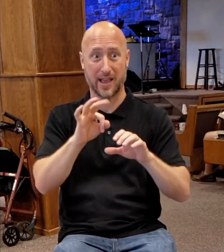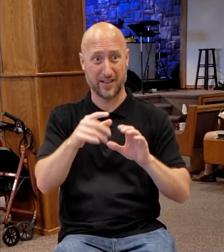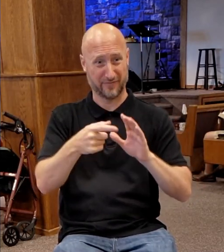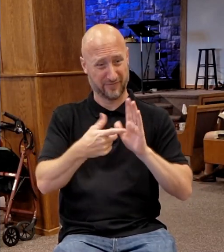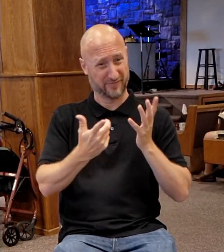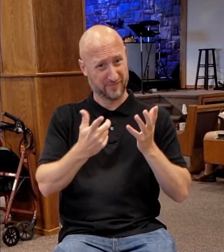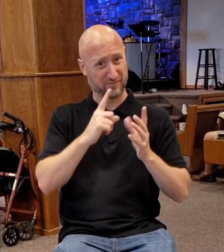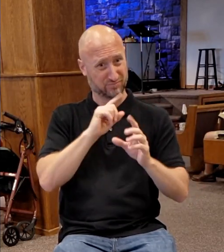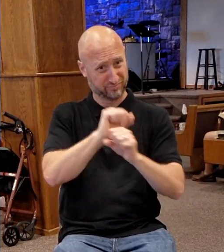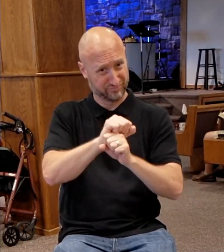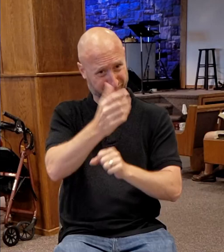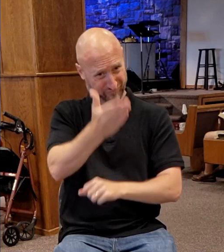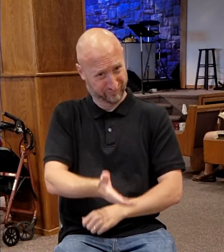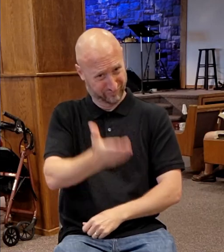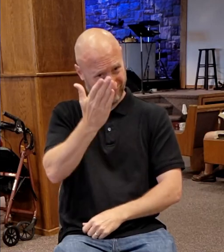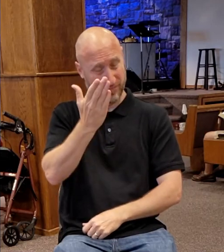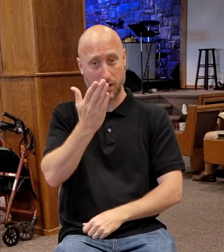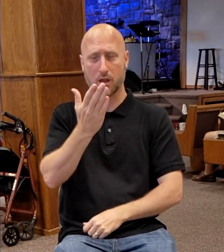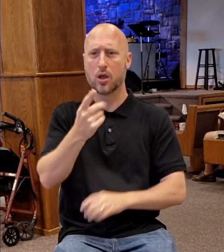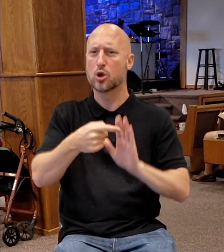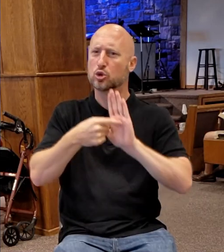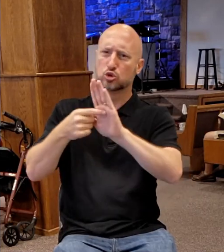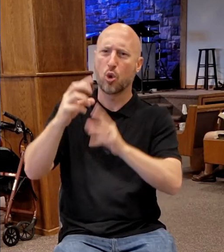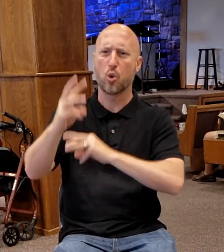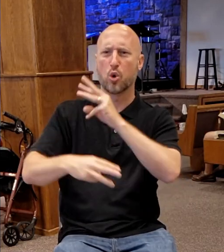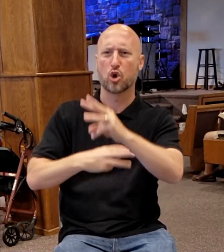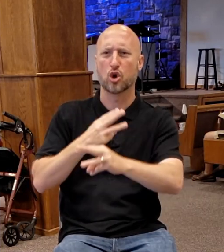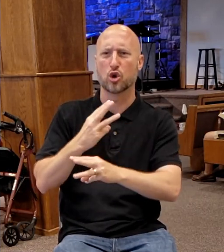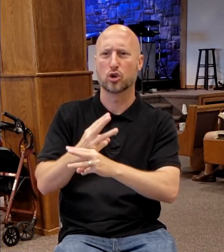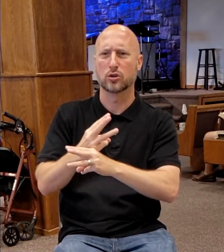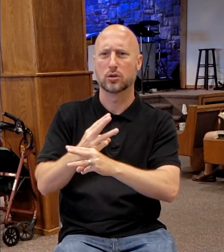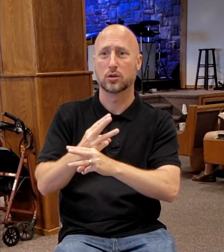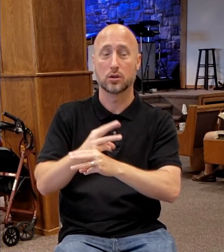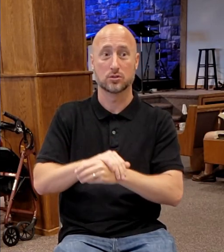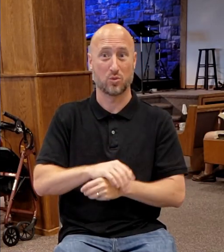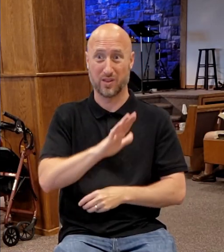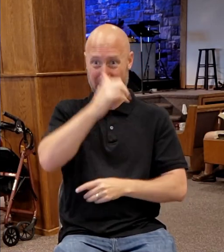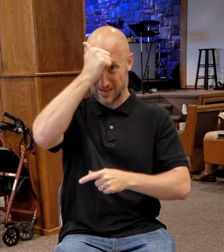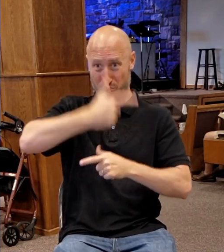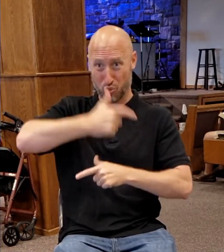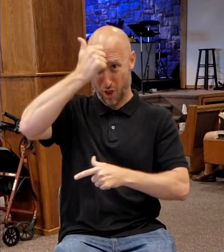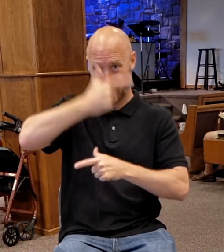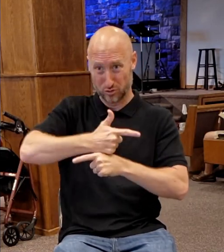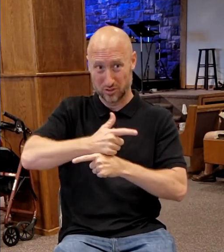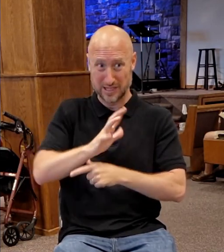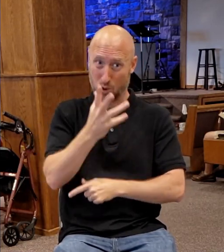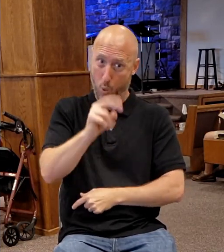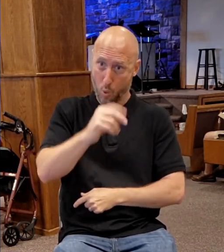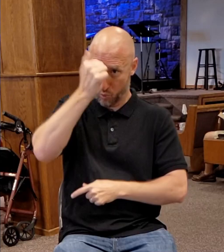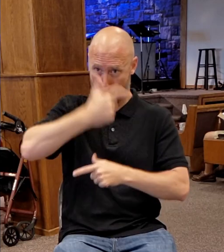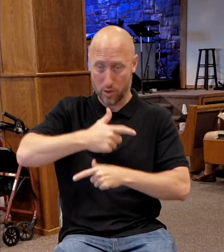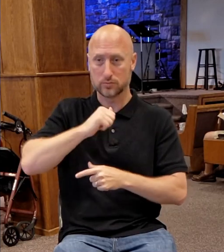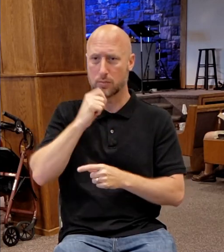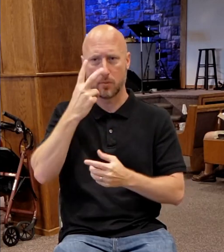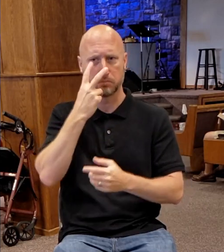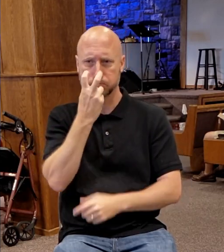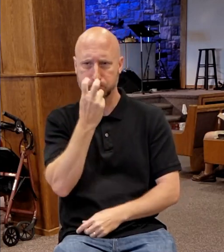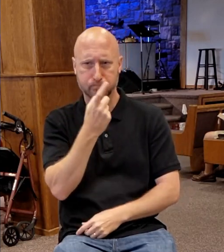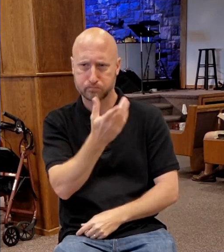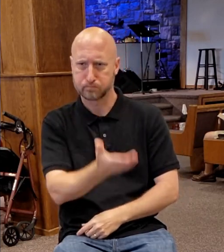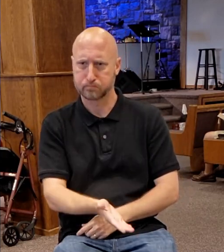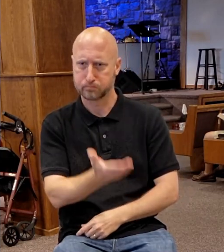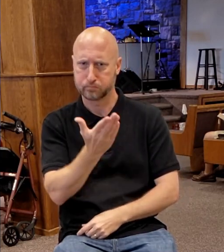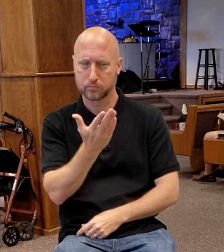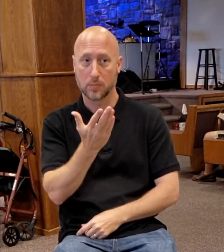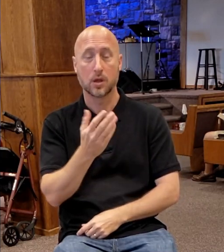For neither did his brethren believe in him. Then Jesus said unto them, My time